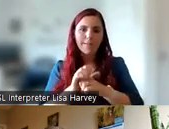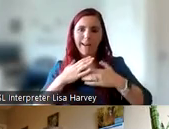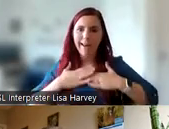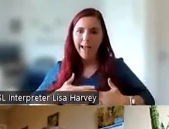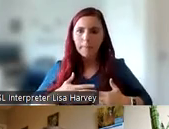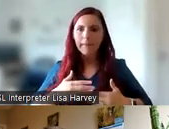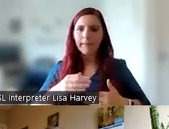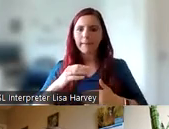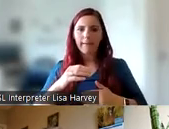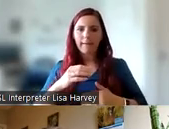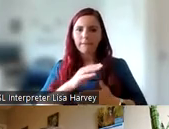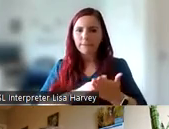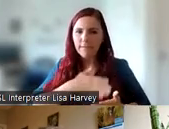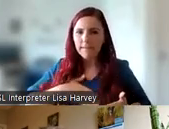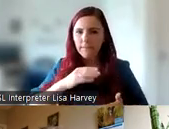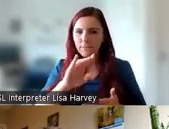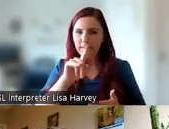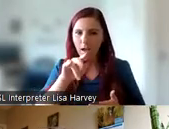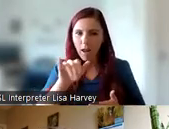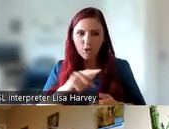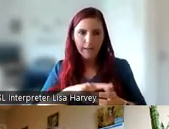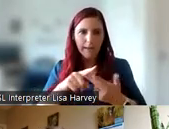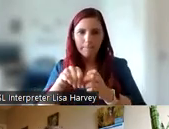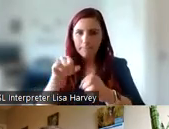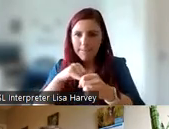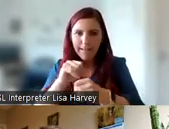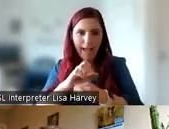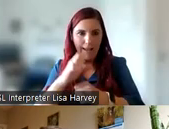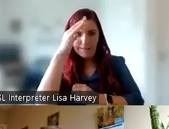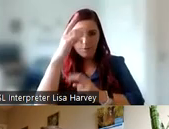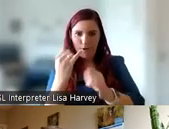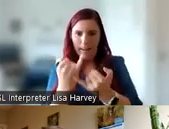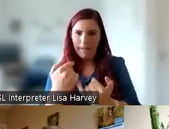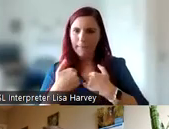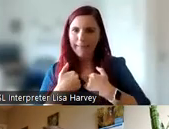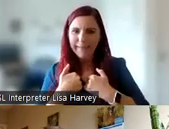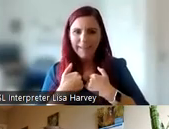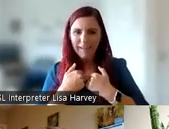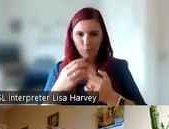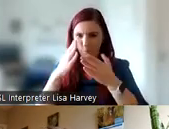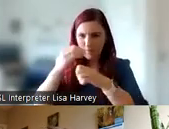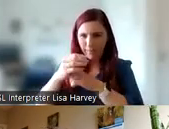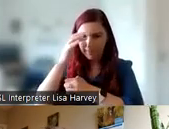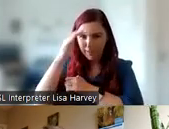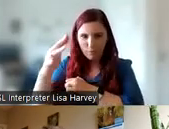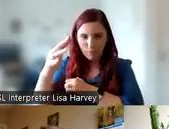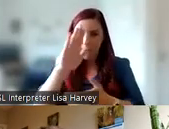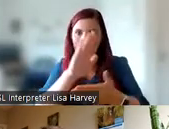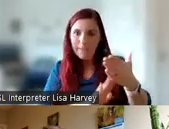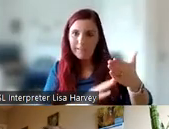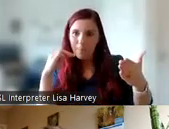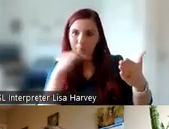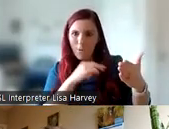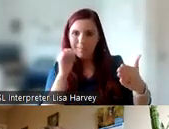and medicine and academic researchers like me, who are experts in theories and models and research. But we're missing one big group of